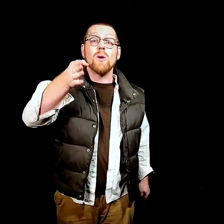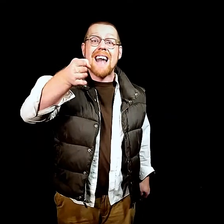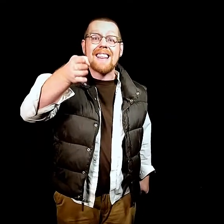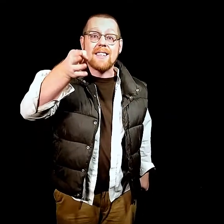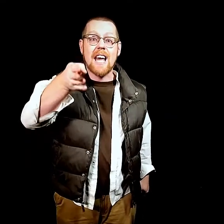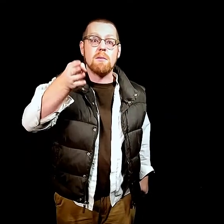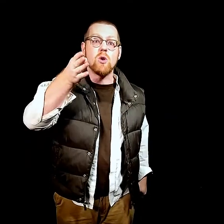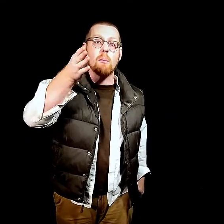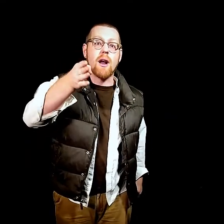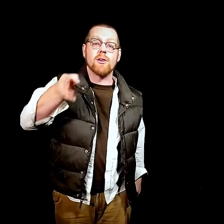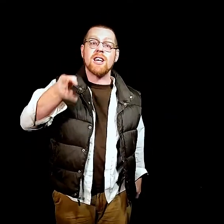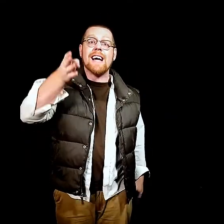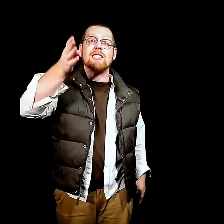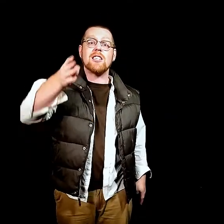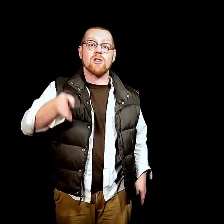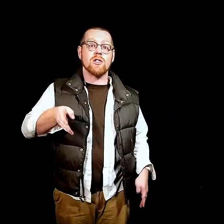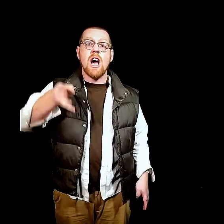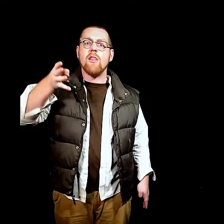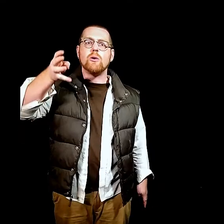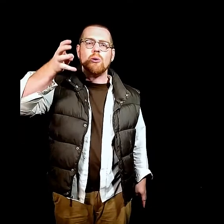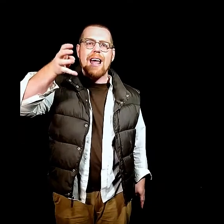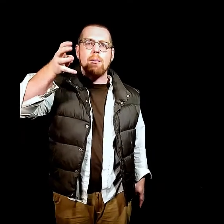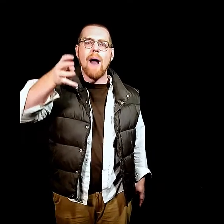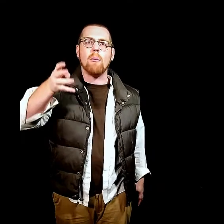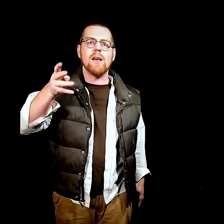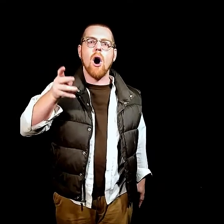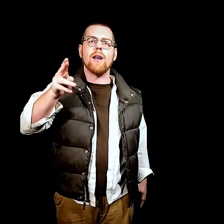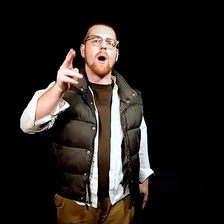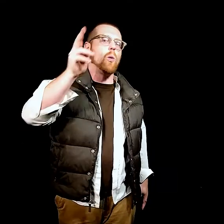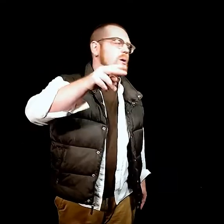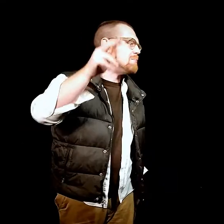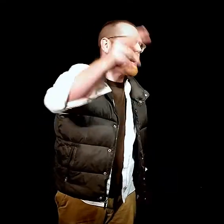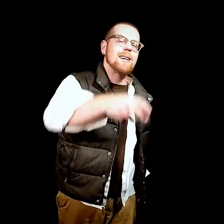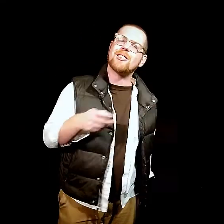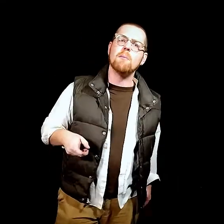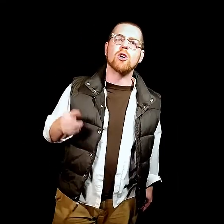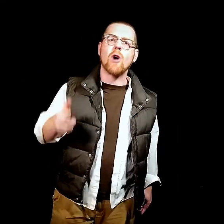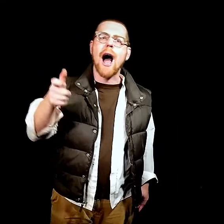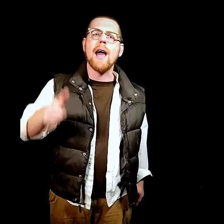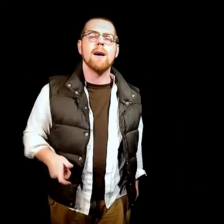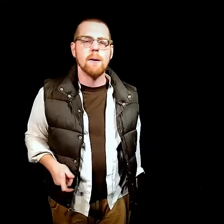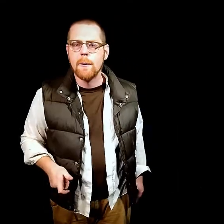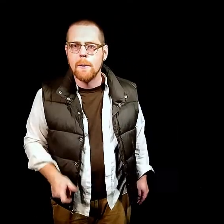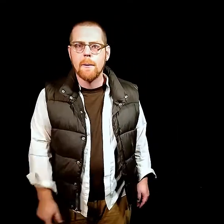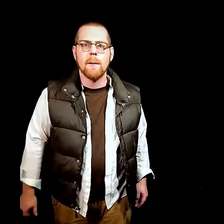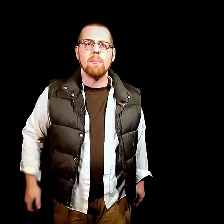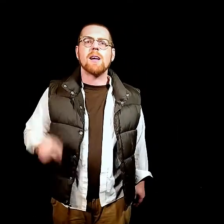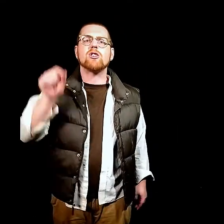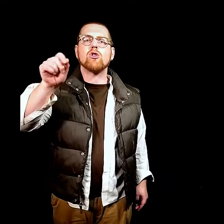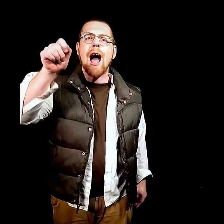not the same as your brothers and sisters and those who labor out beyond our words. Micah, some cry because crying